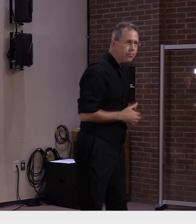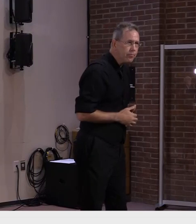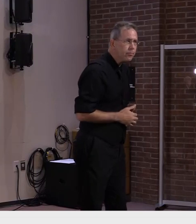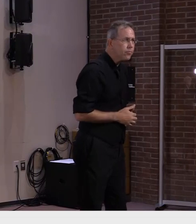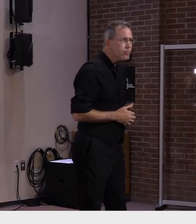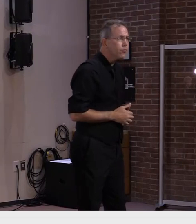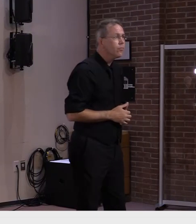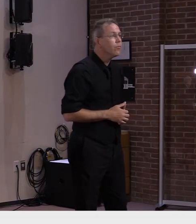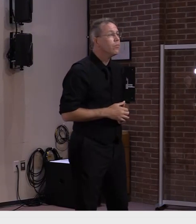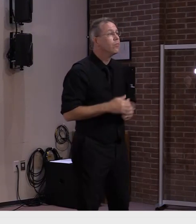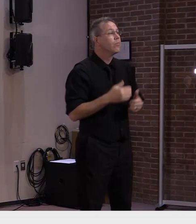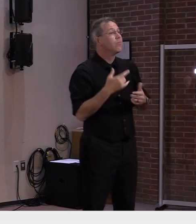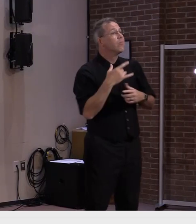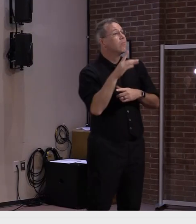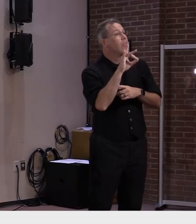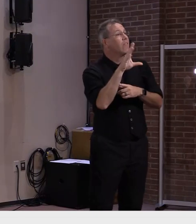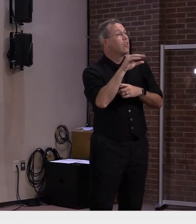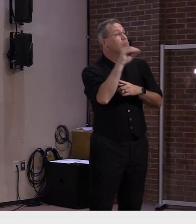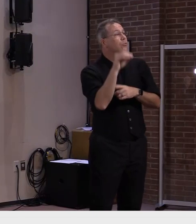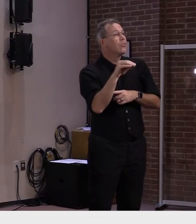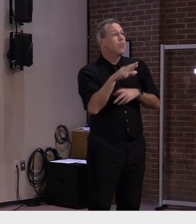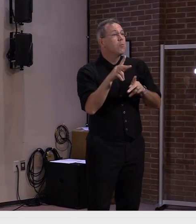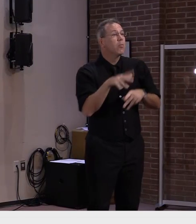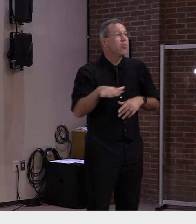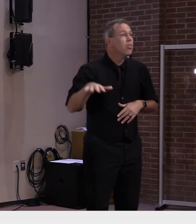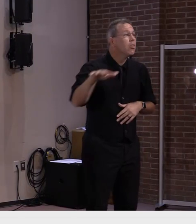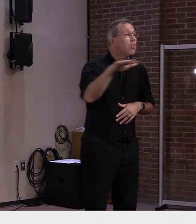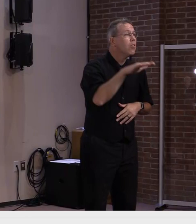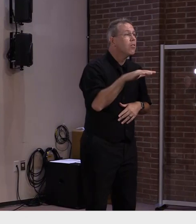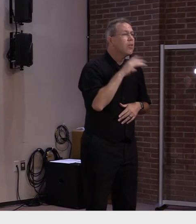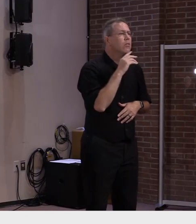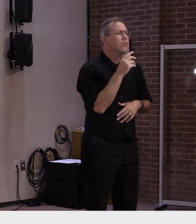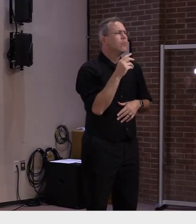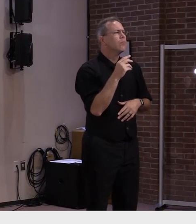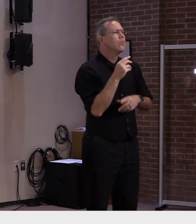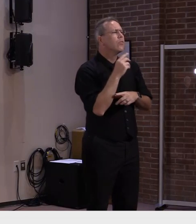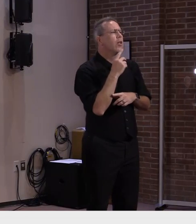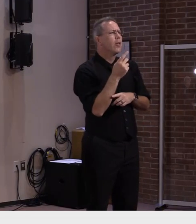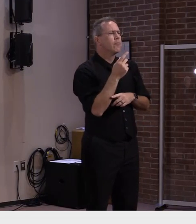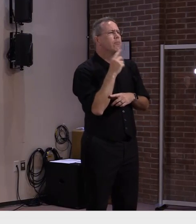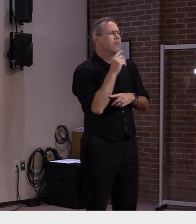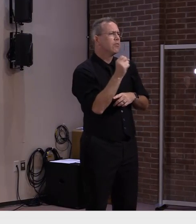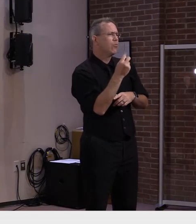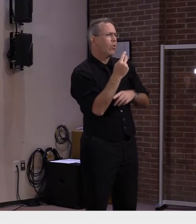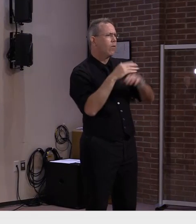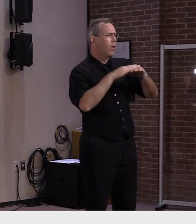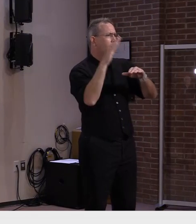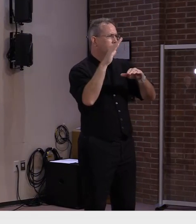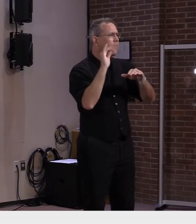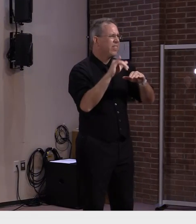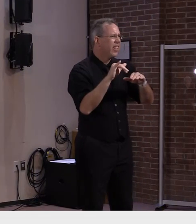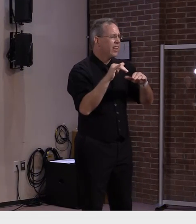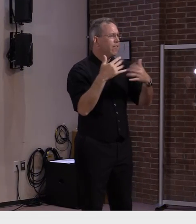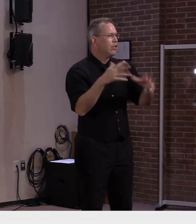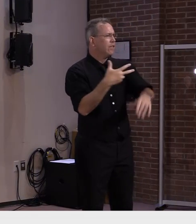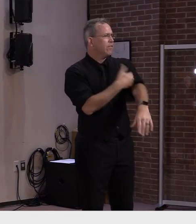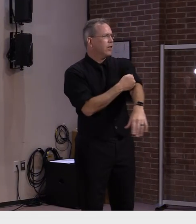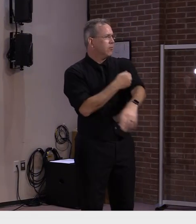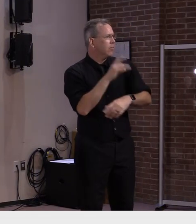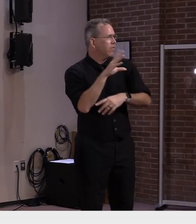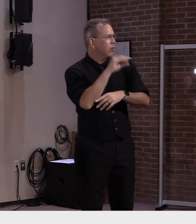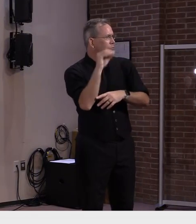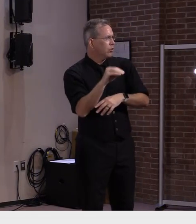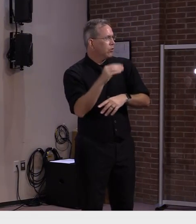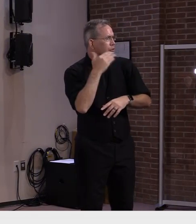of eligible for eligible vermonters have received at least one dose of the vaccine and 75.4 percent